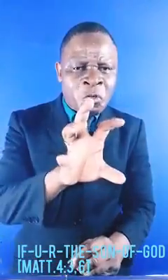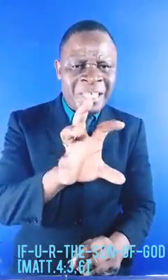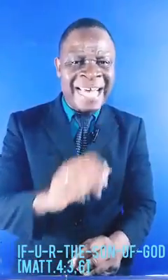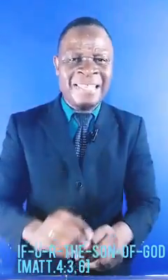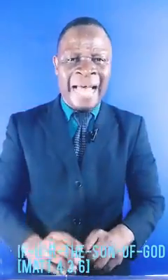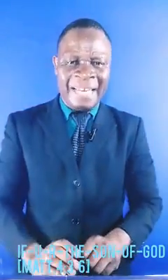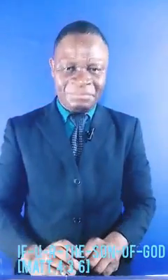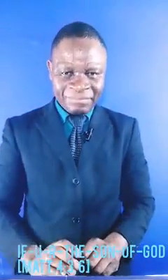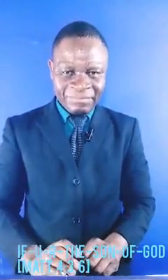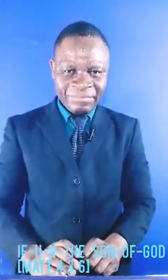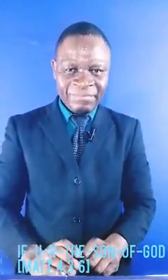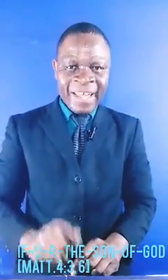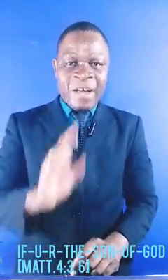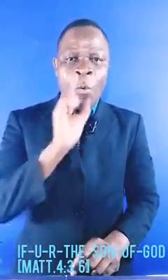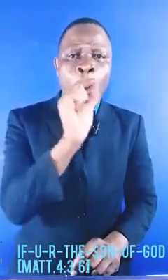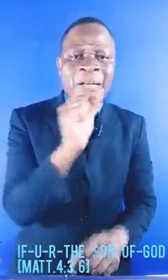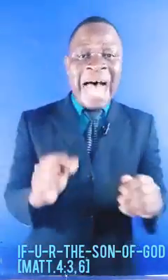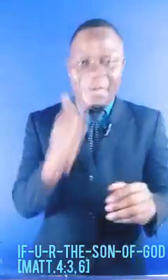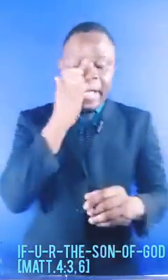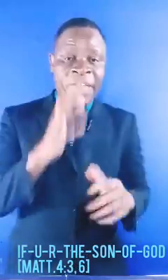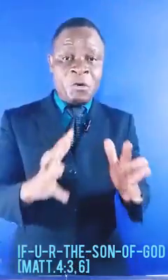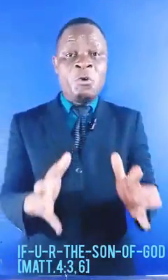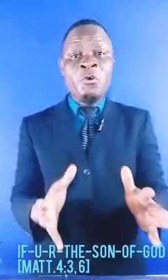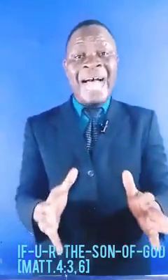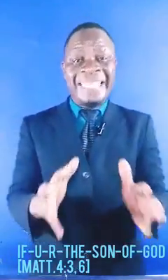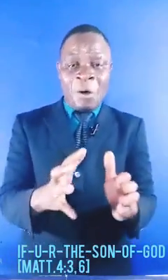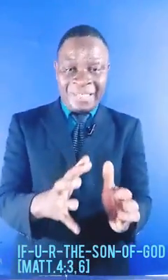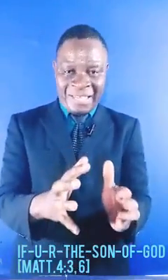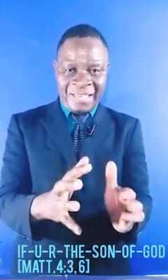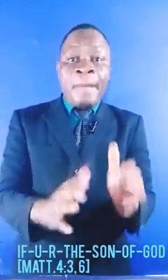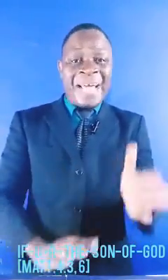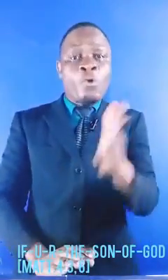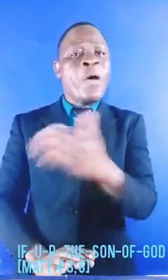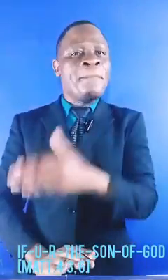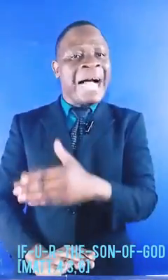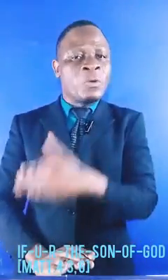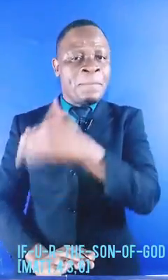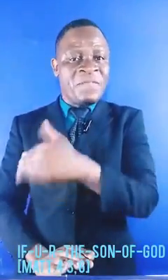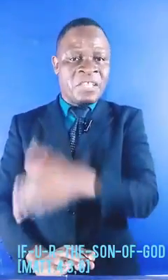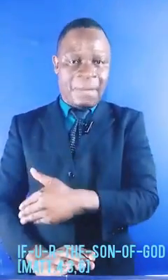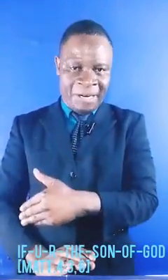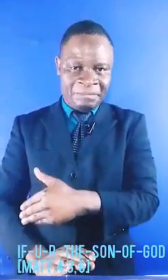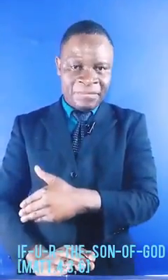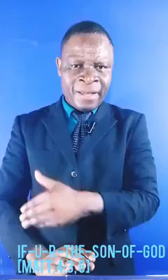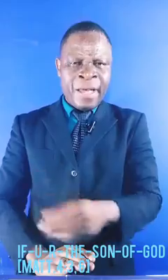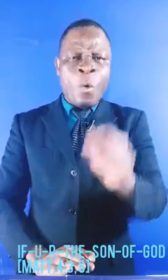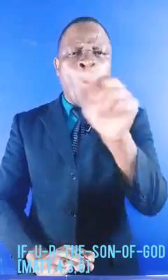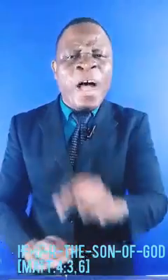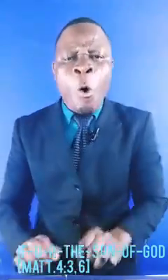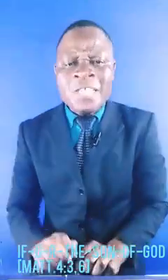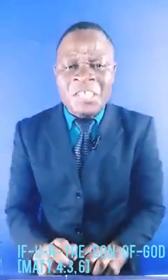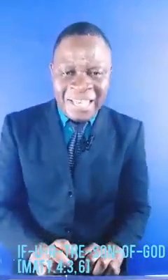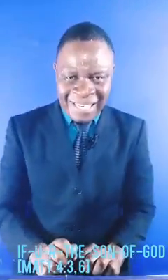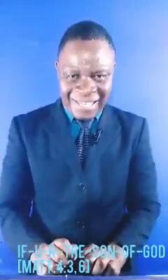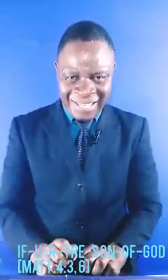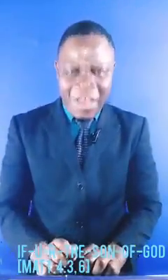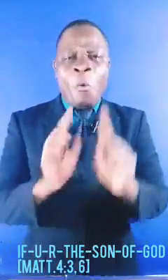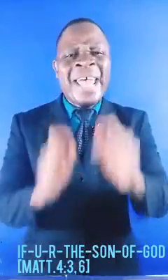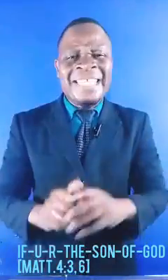scrutinize that. Now, if you look at the context, by going back to the previous chapter, where was Jesus? Where